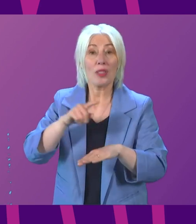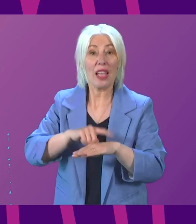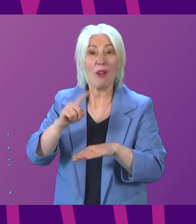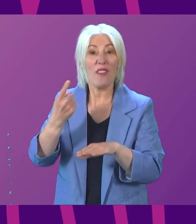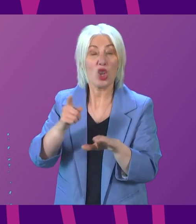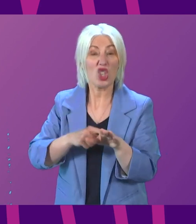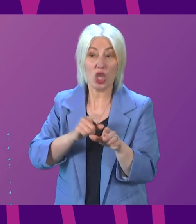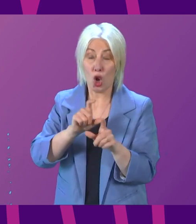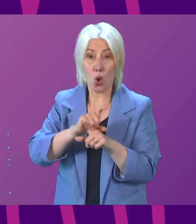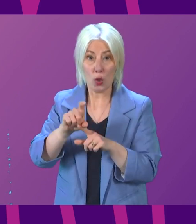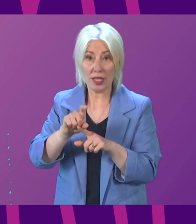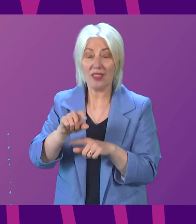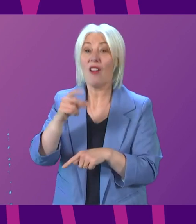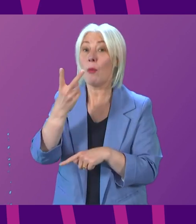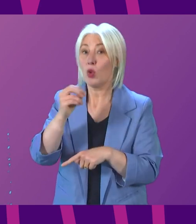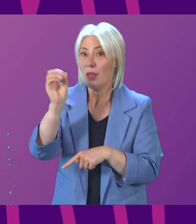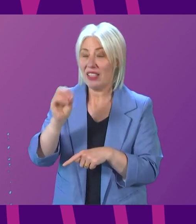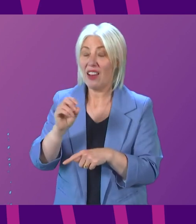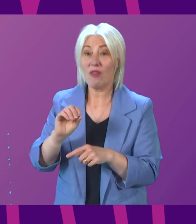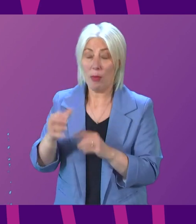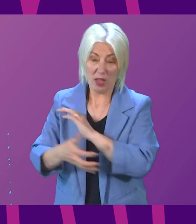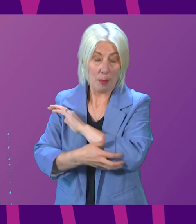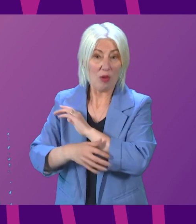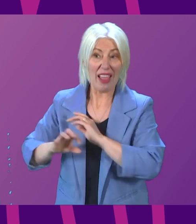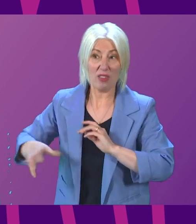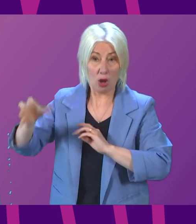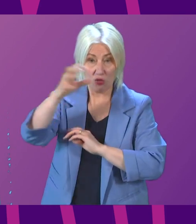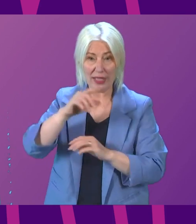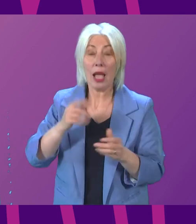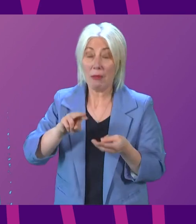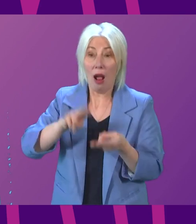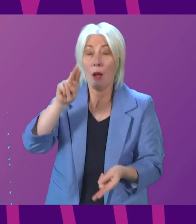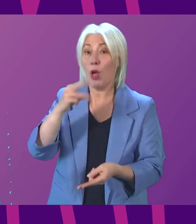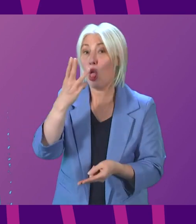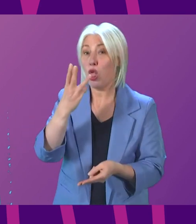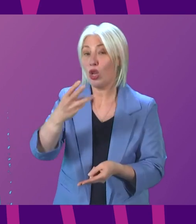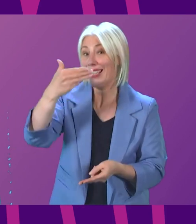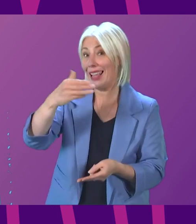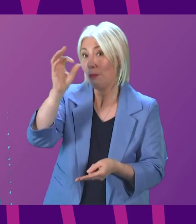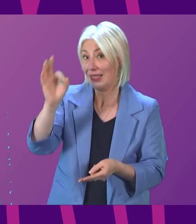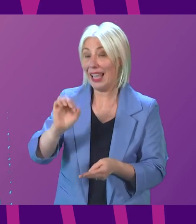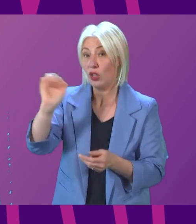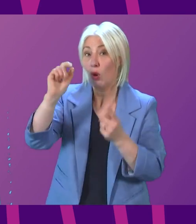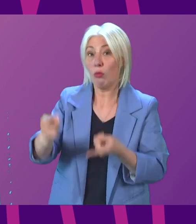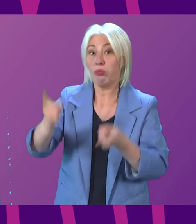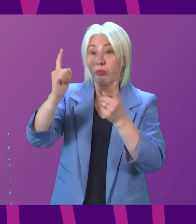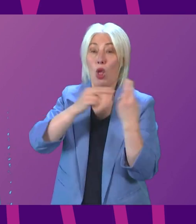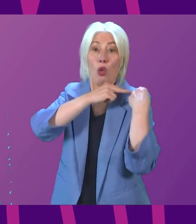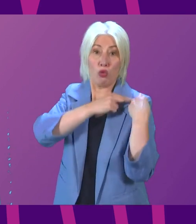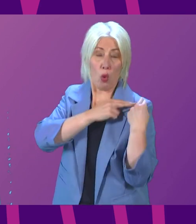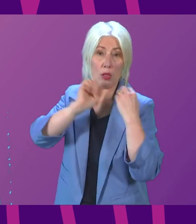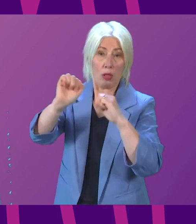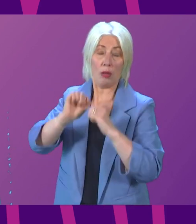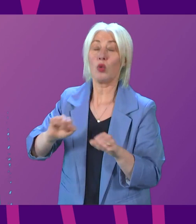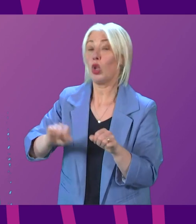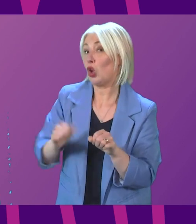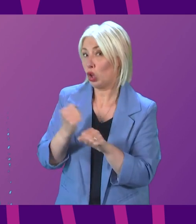from the 20% most deprived communities has increased 39% since Sir Peter Scott took on his role, and the Scottish Government will